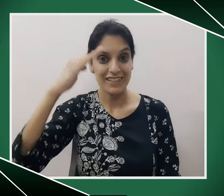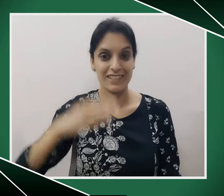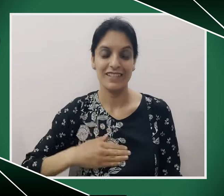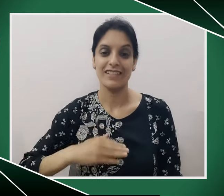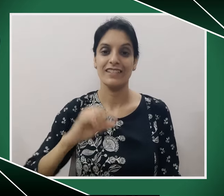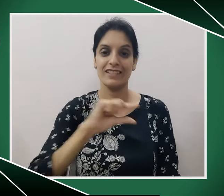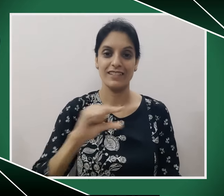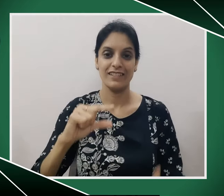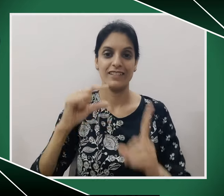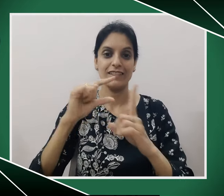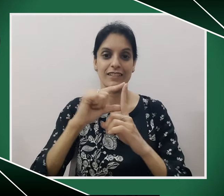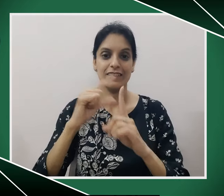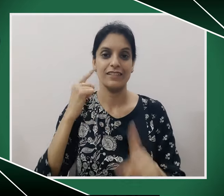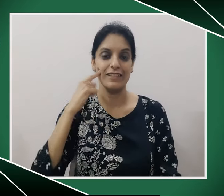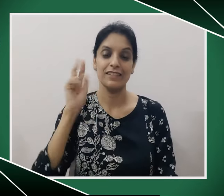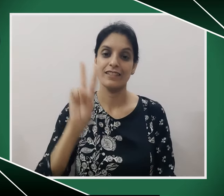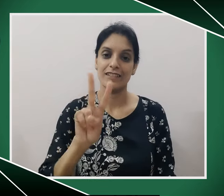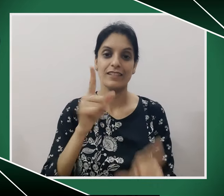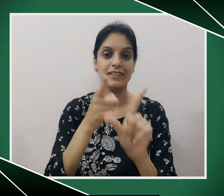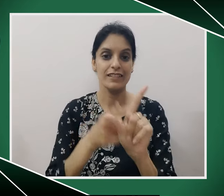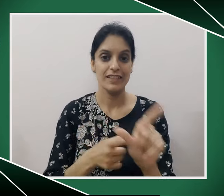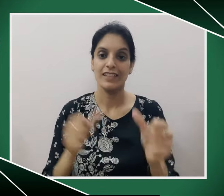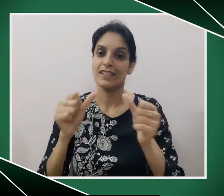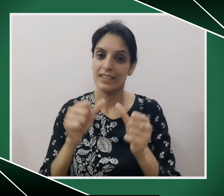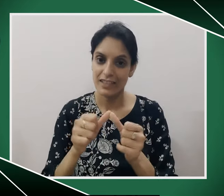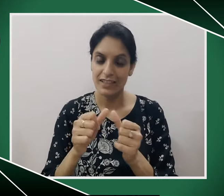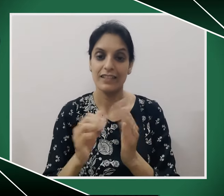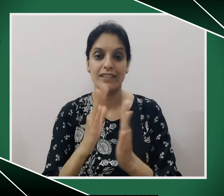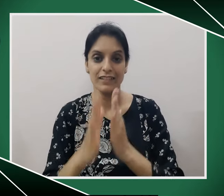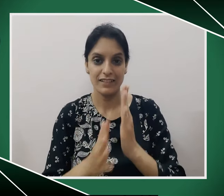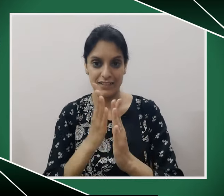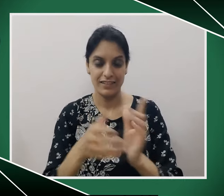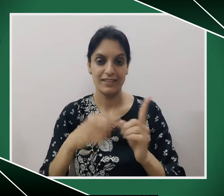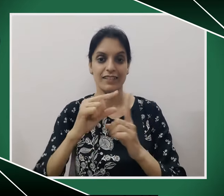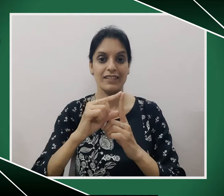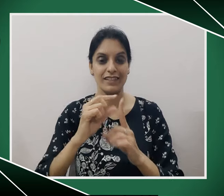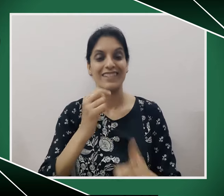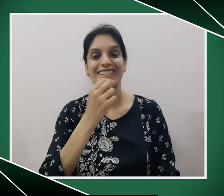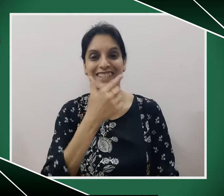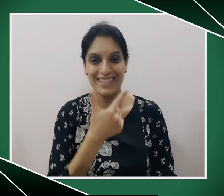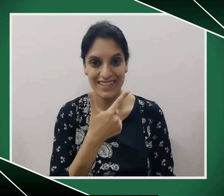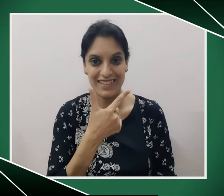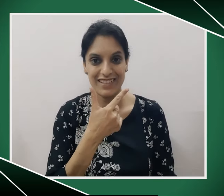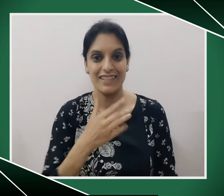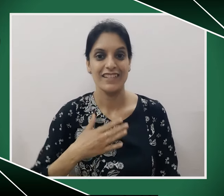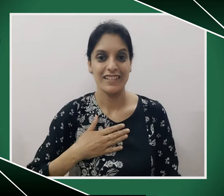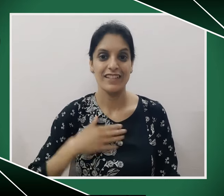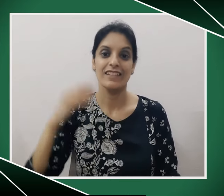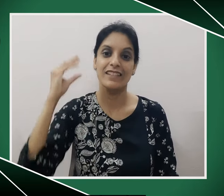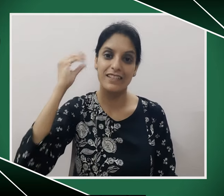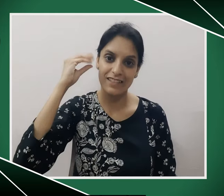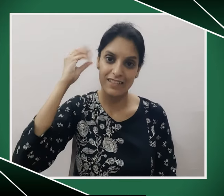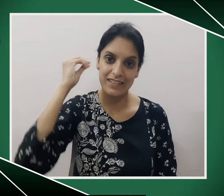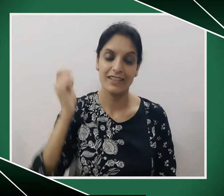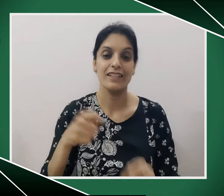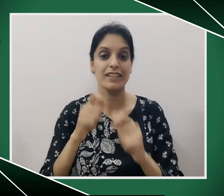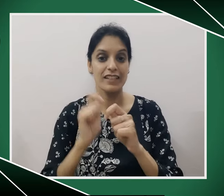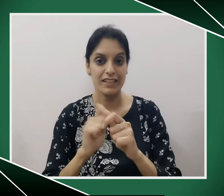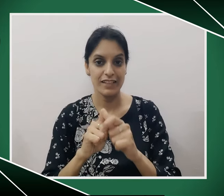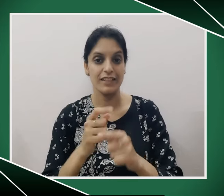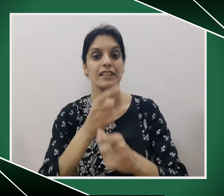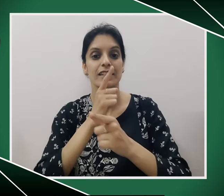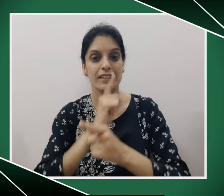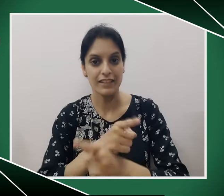Hello, my name is Divya. My sign name is this. I'm hearing.